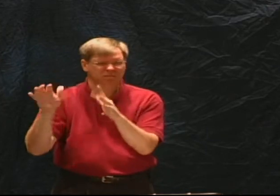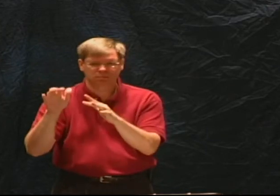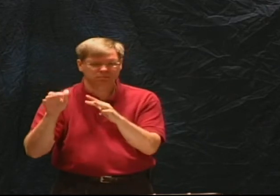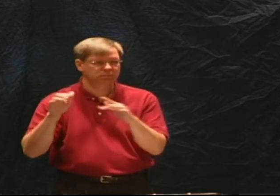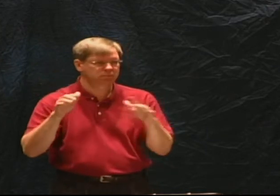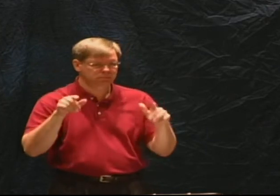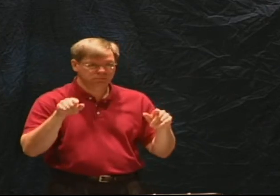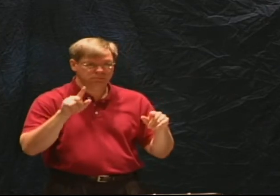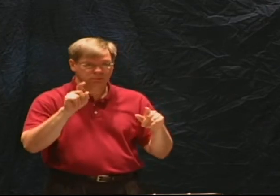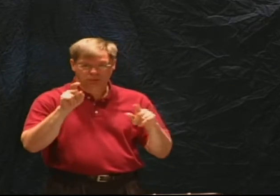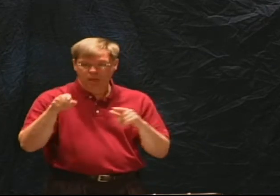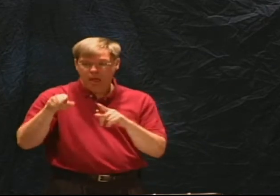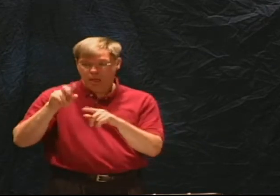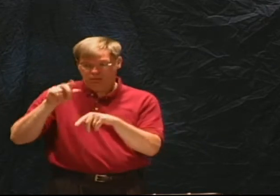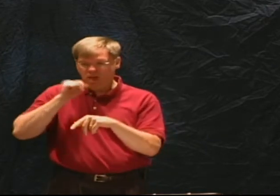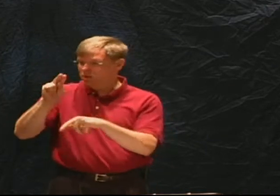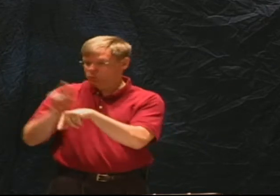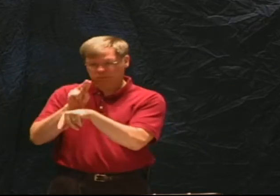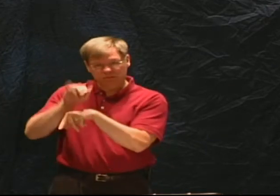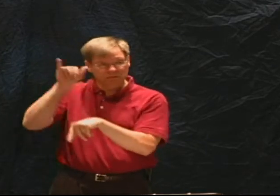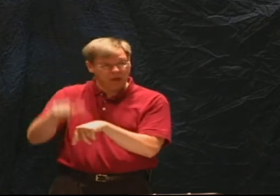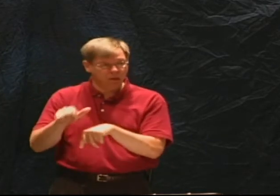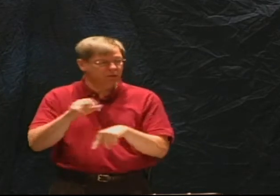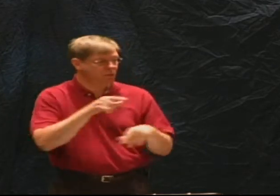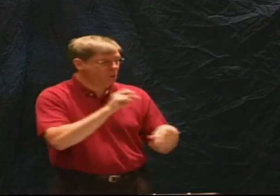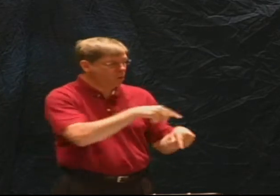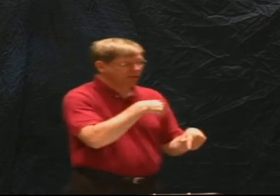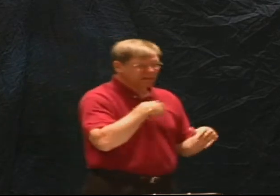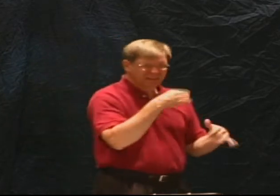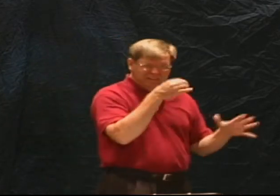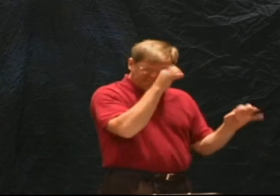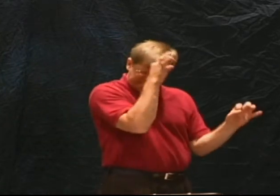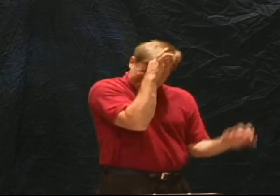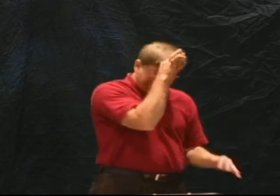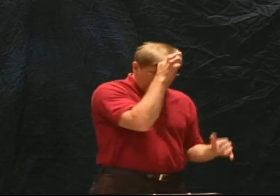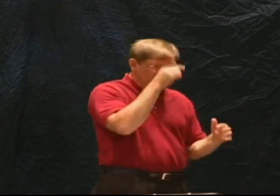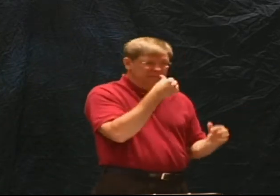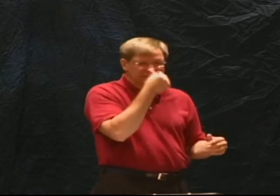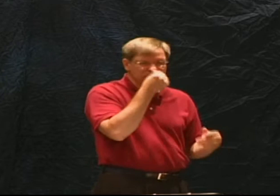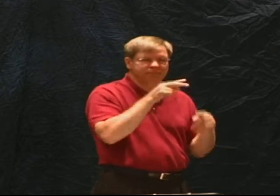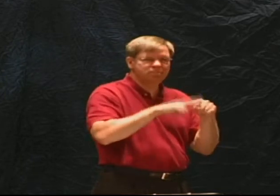very difficult. there are others who have learned unbelievable amounts of vocabulary.